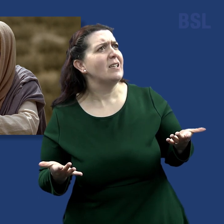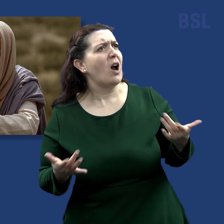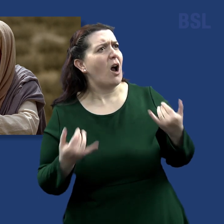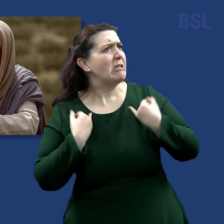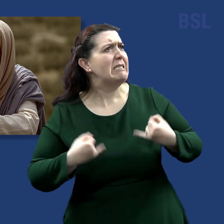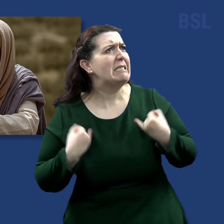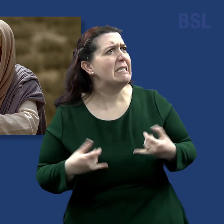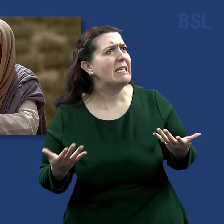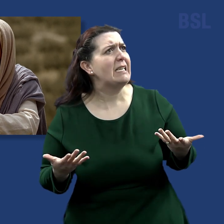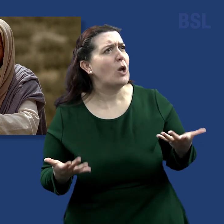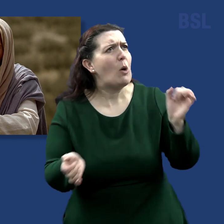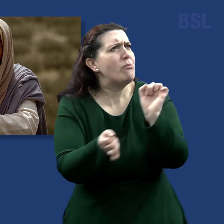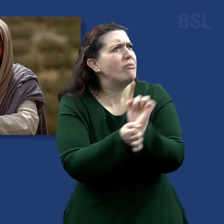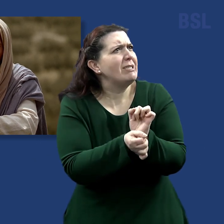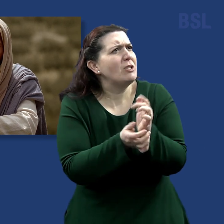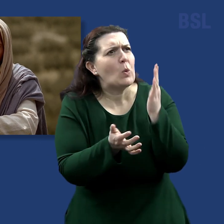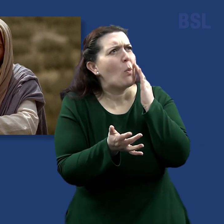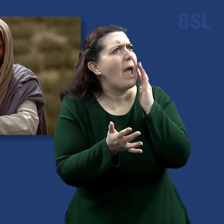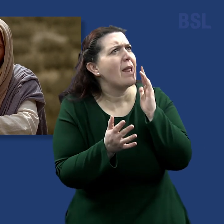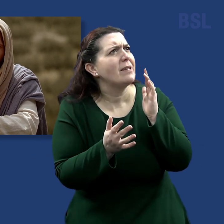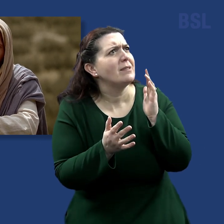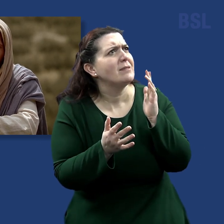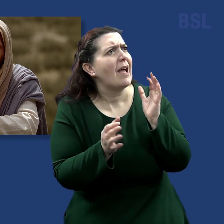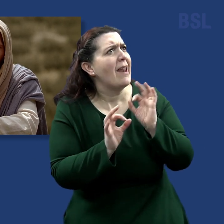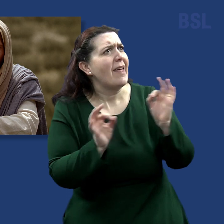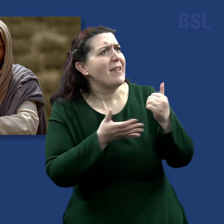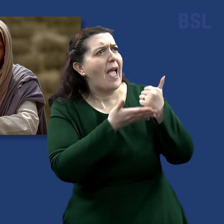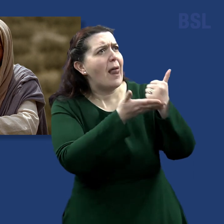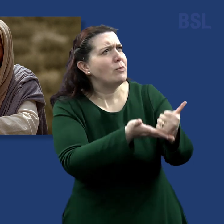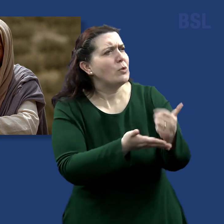or sick, or in prison, and did not minister unto thee?